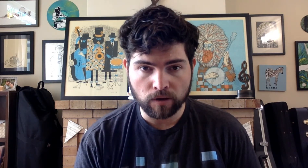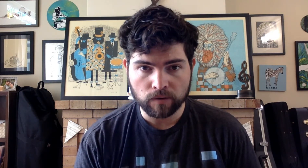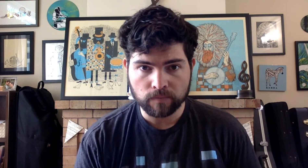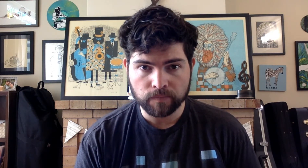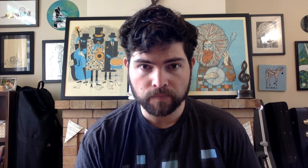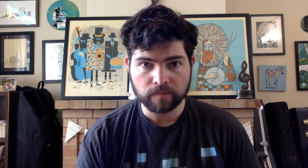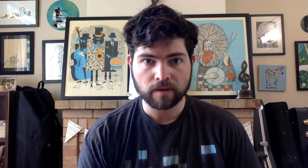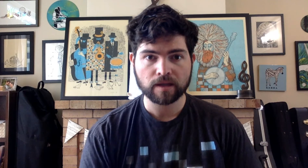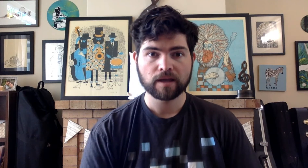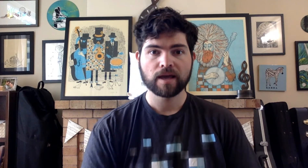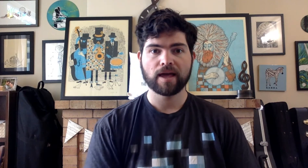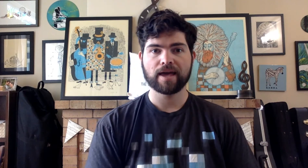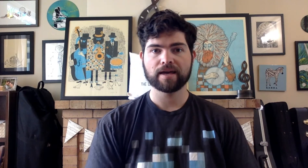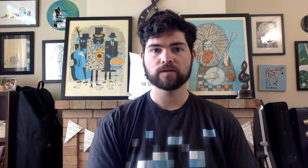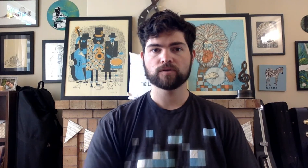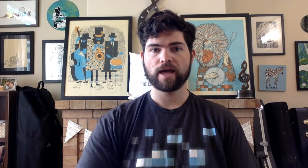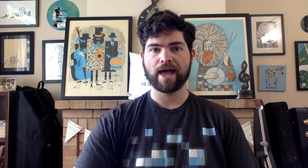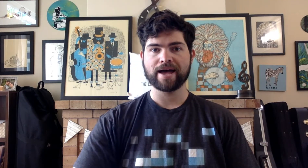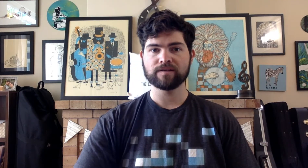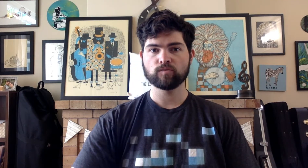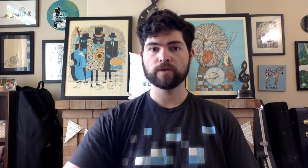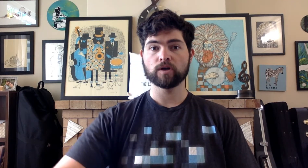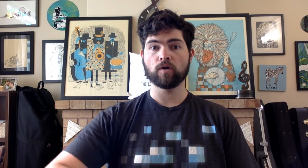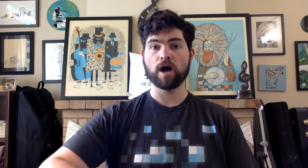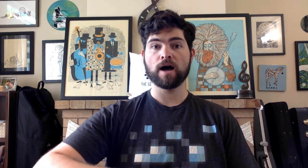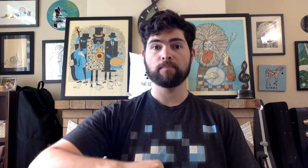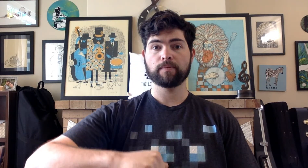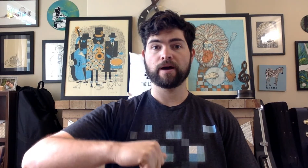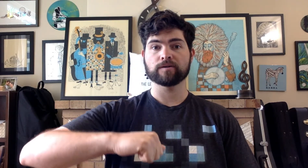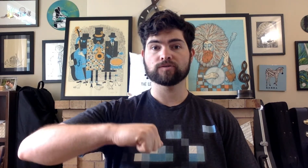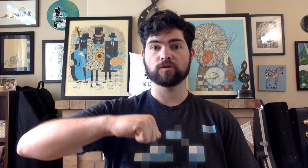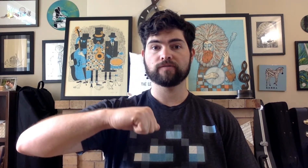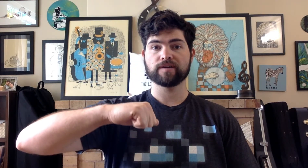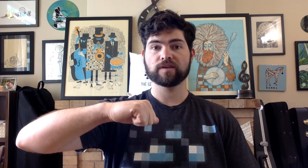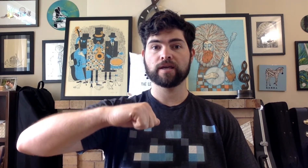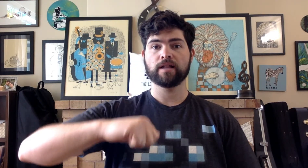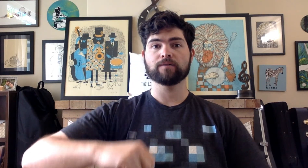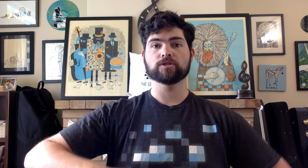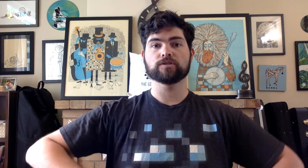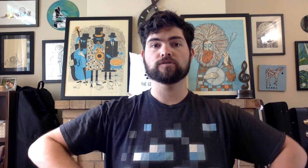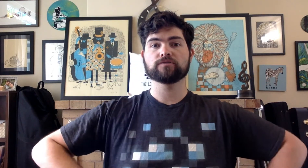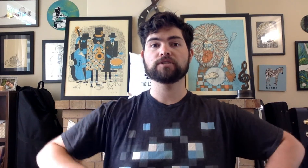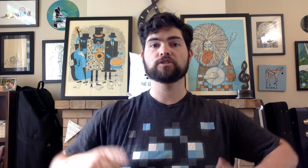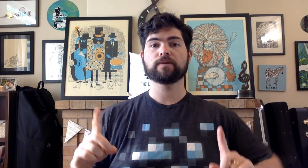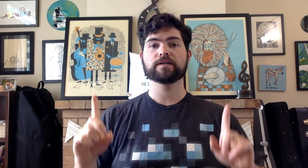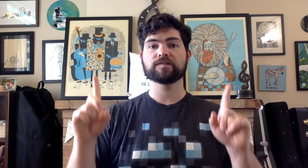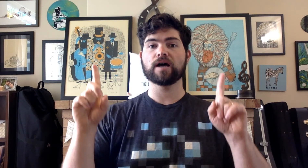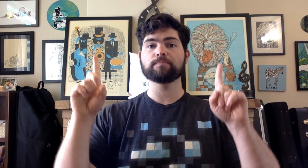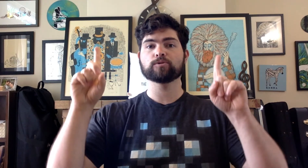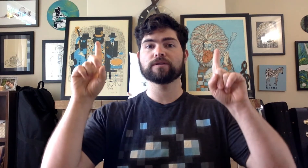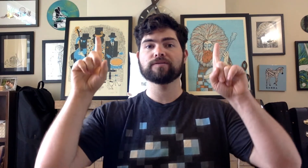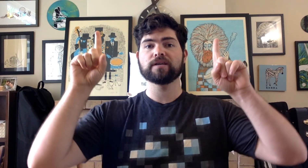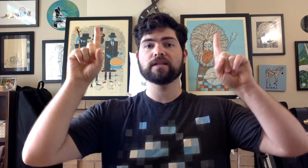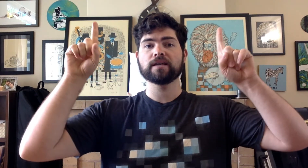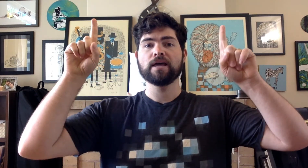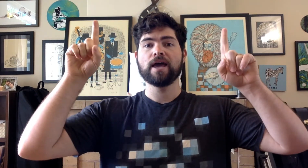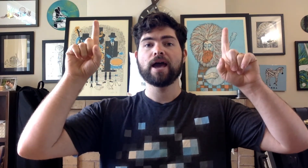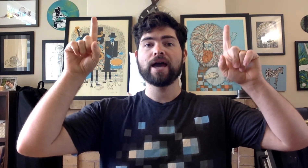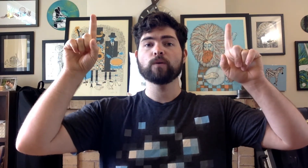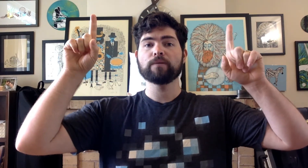and as we go up our solfa scale I want you to stretch your bodies up toward the ceiling and when we